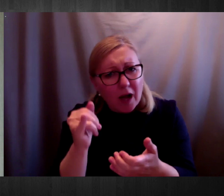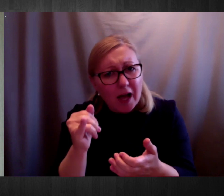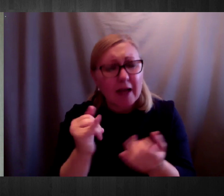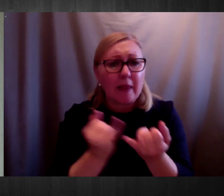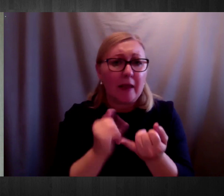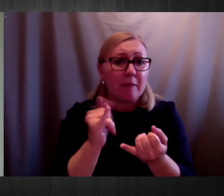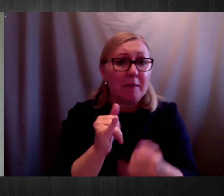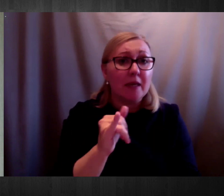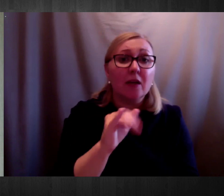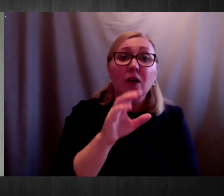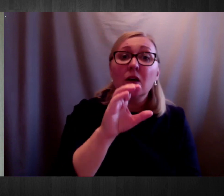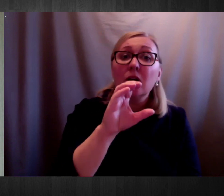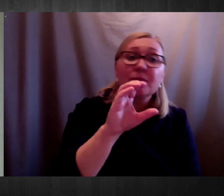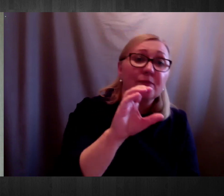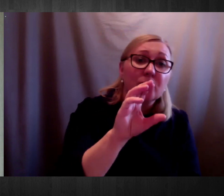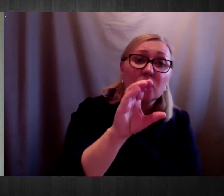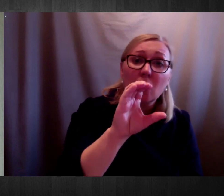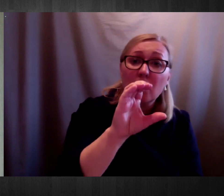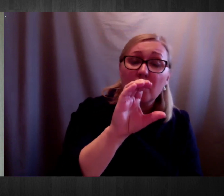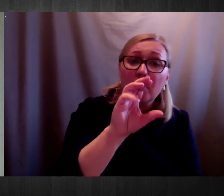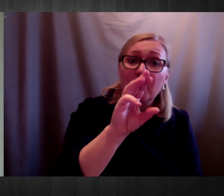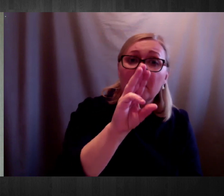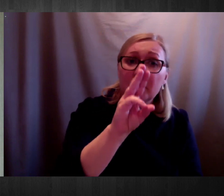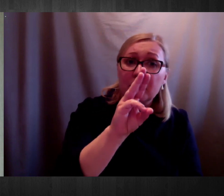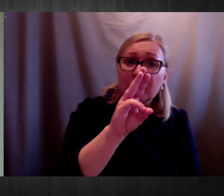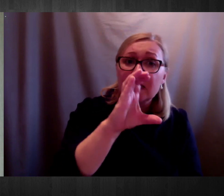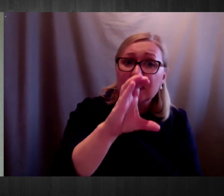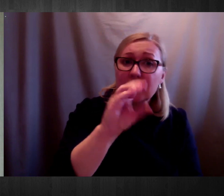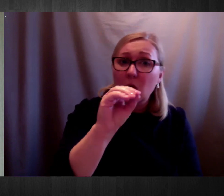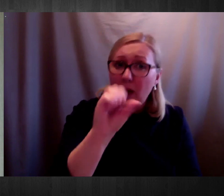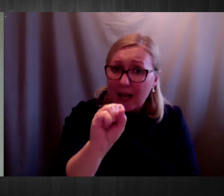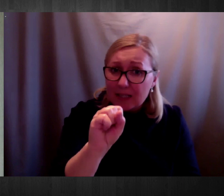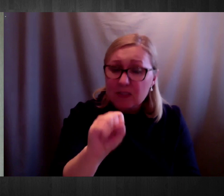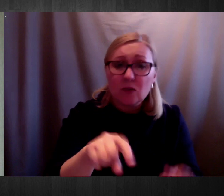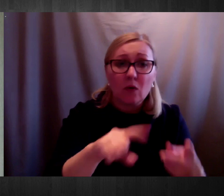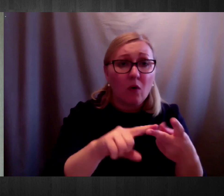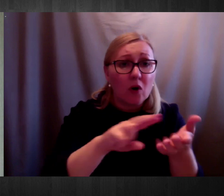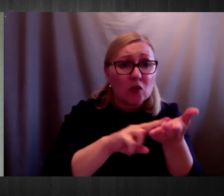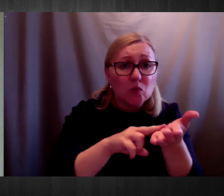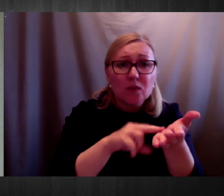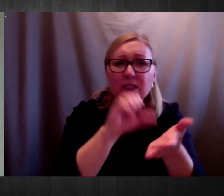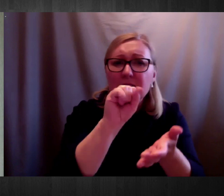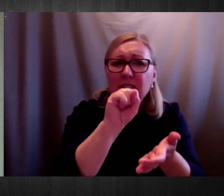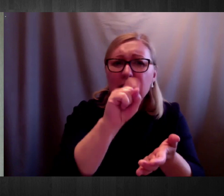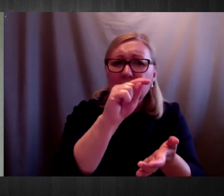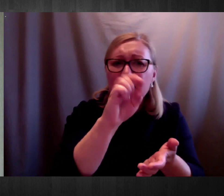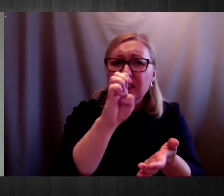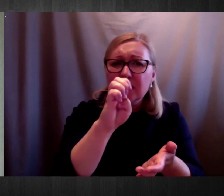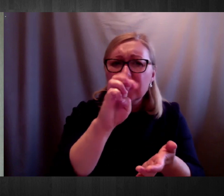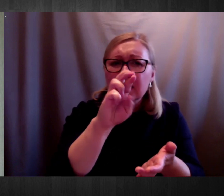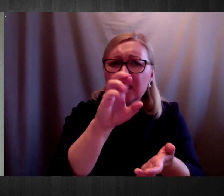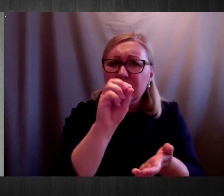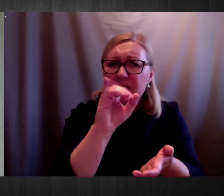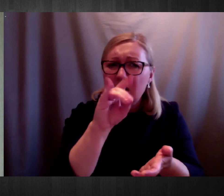causes weight difficulties. The use of steroids, the use of psychotropic